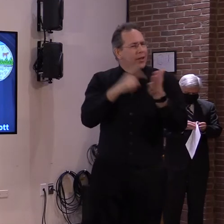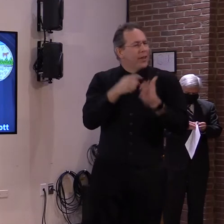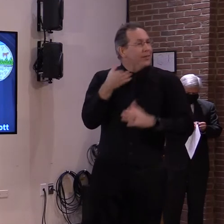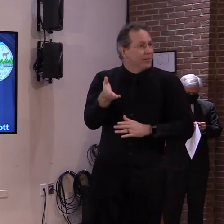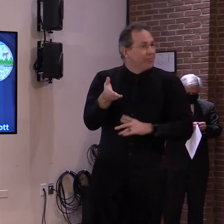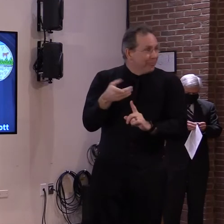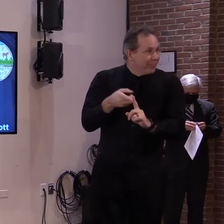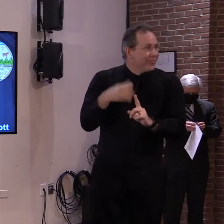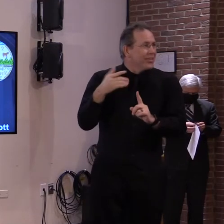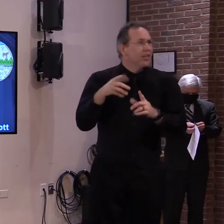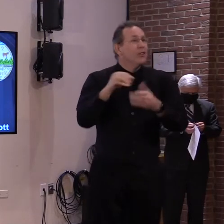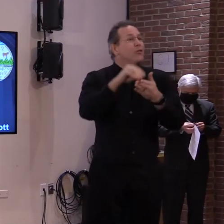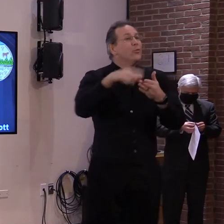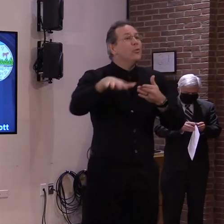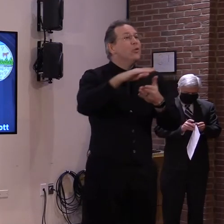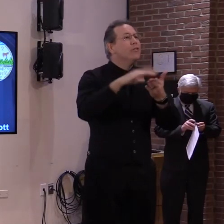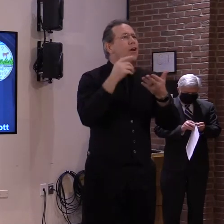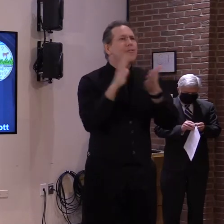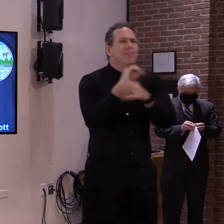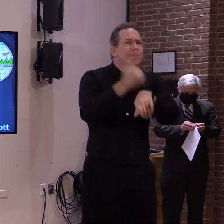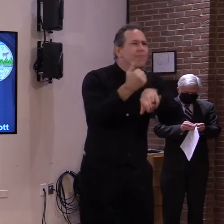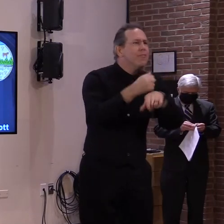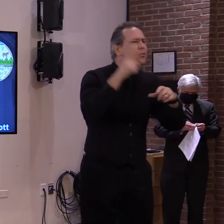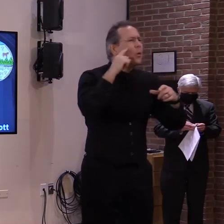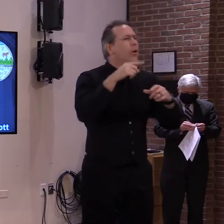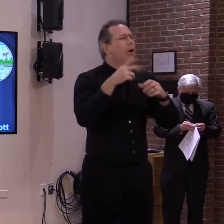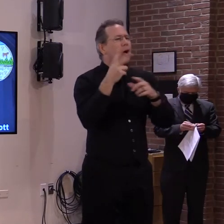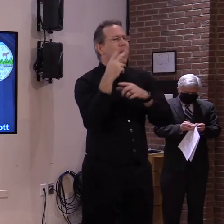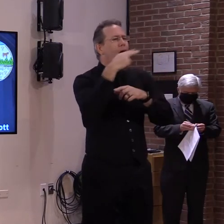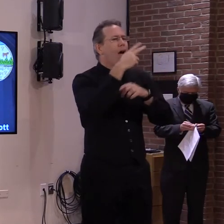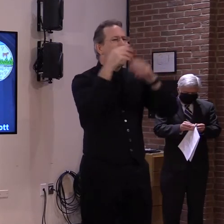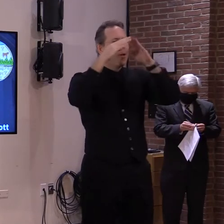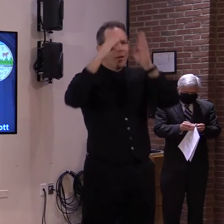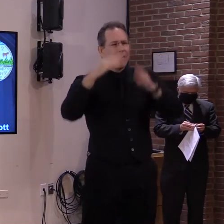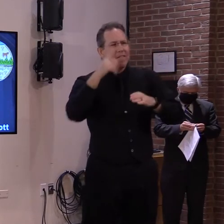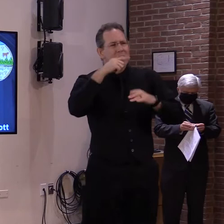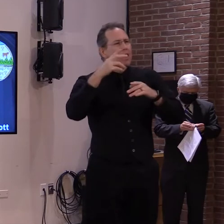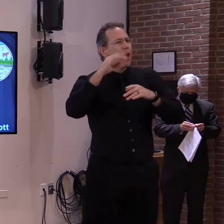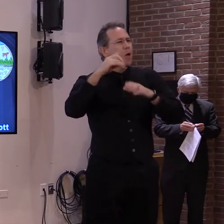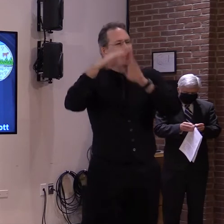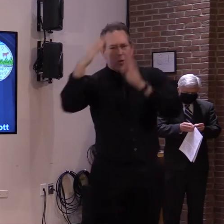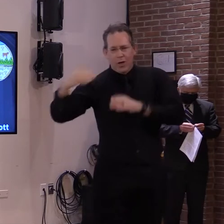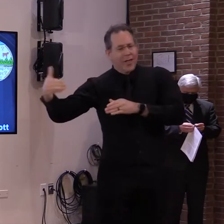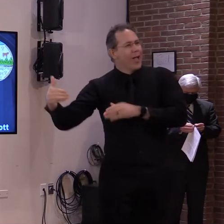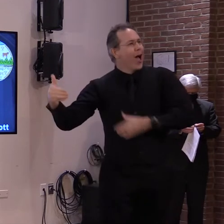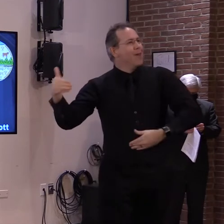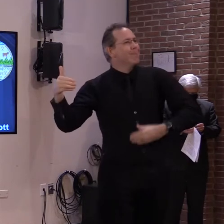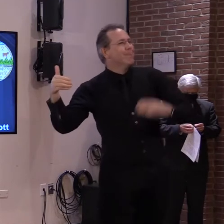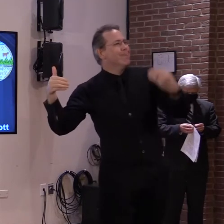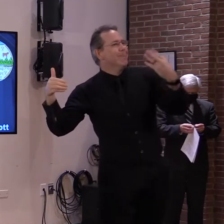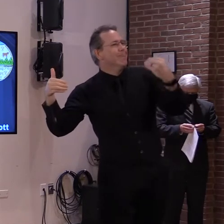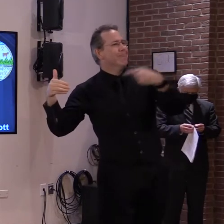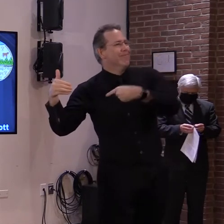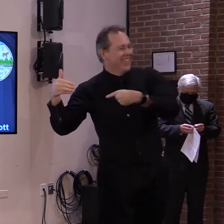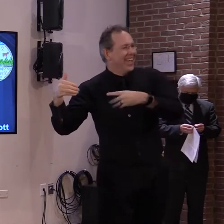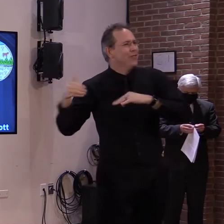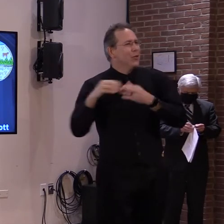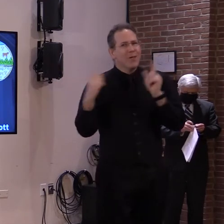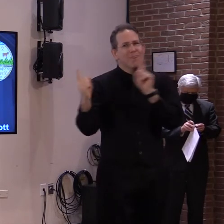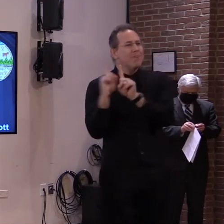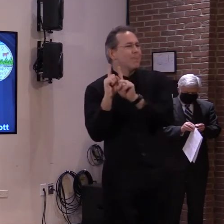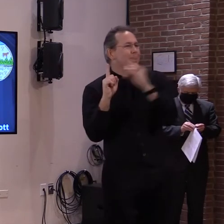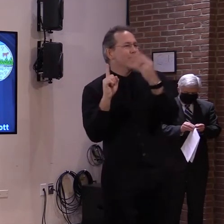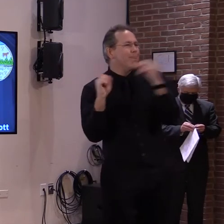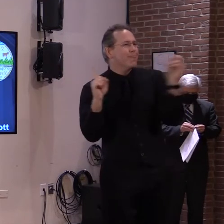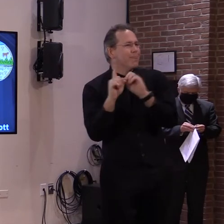cutout of him so that students can take pictures with him while keeping their distance. Dom understands how much our kids need